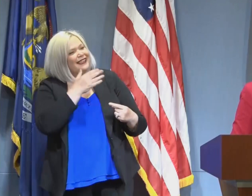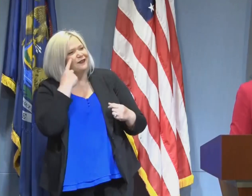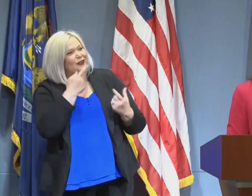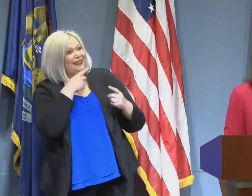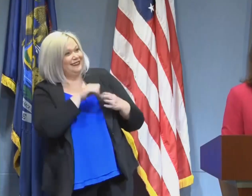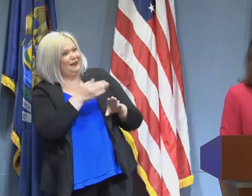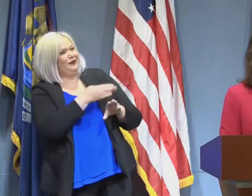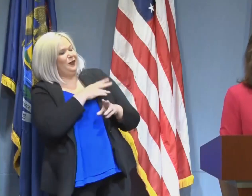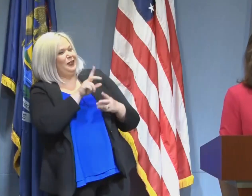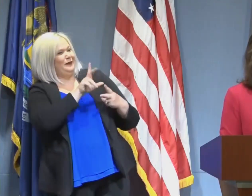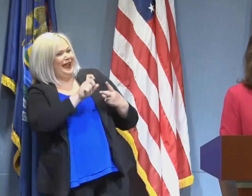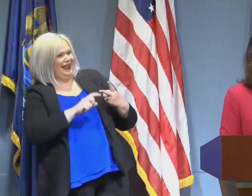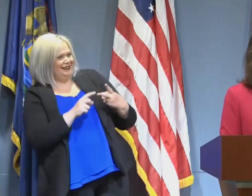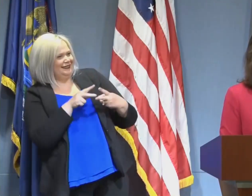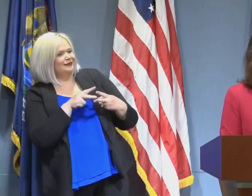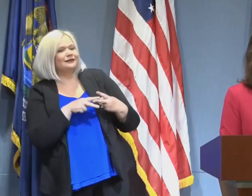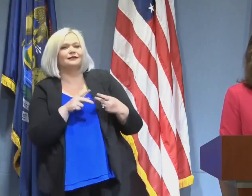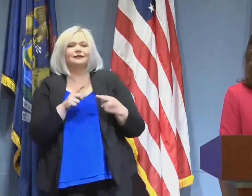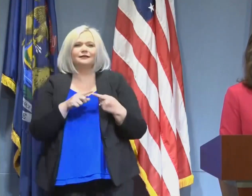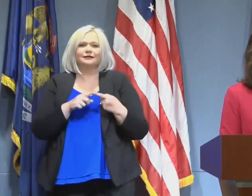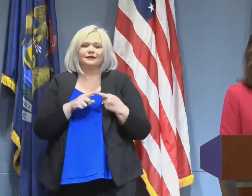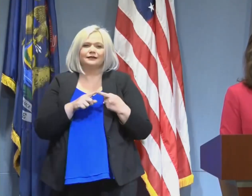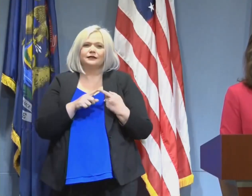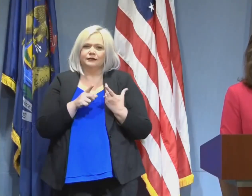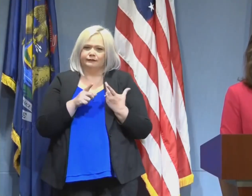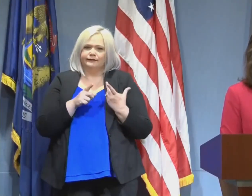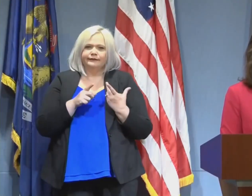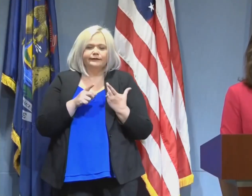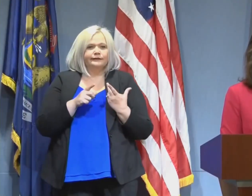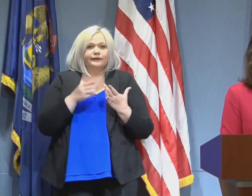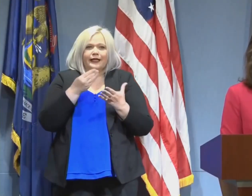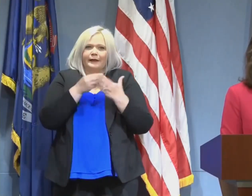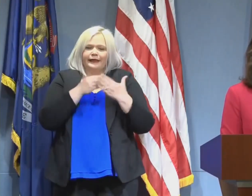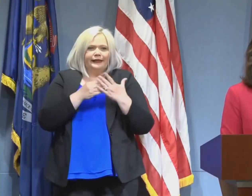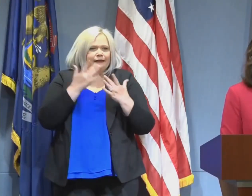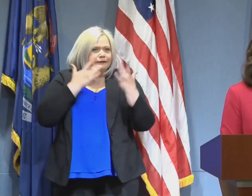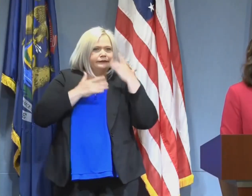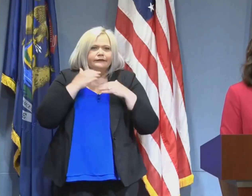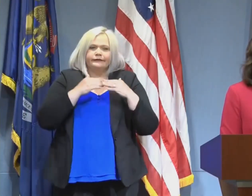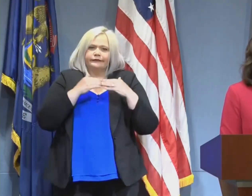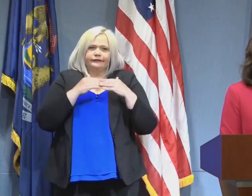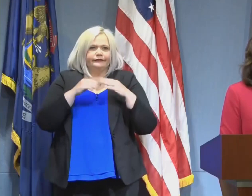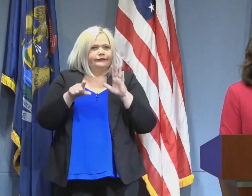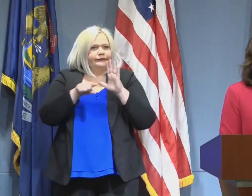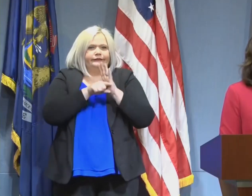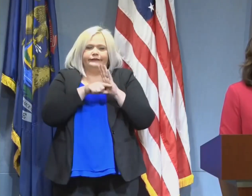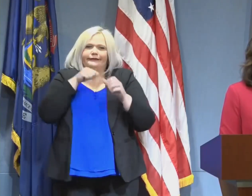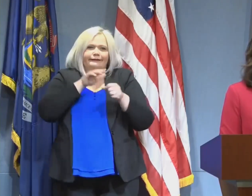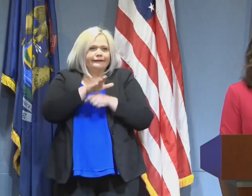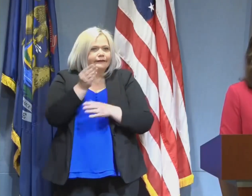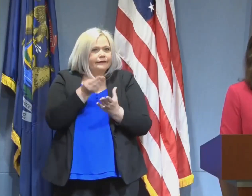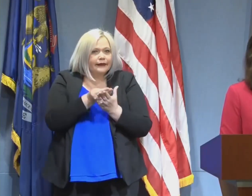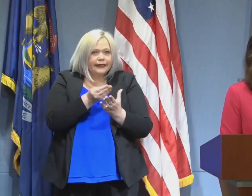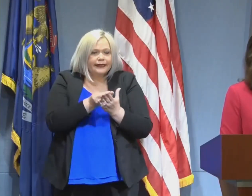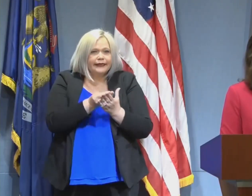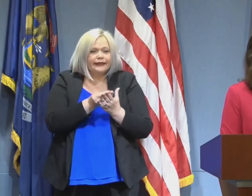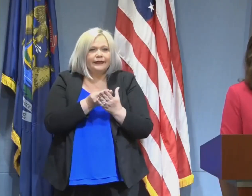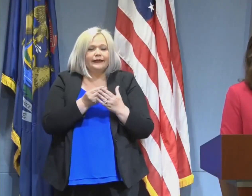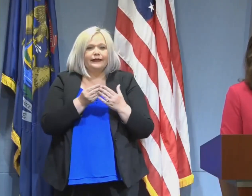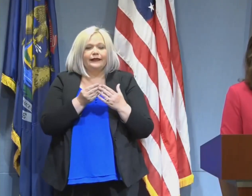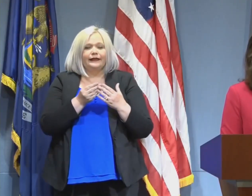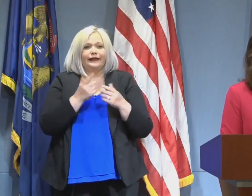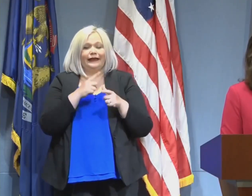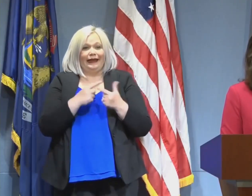Well, it's pretty obvious. Just so you're facing a budget deficit. How has the twin crises,